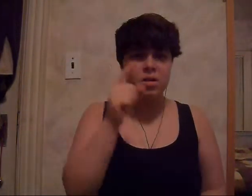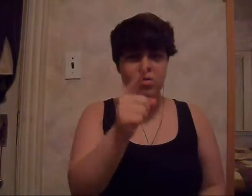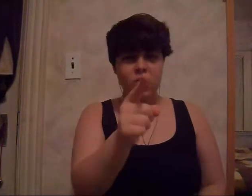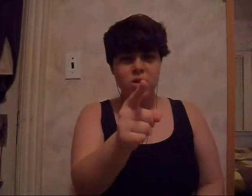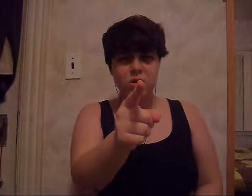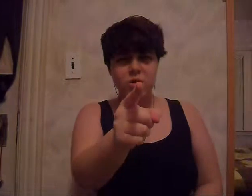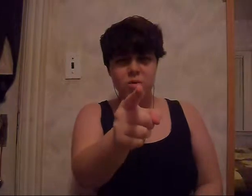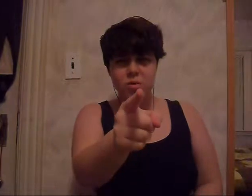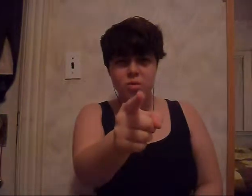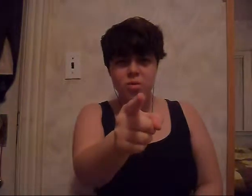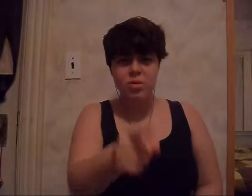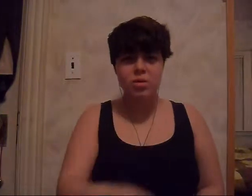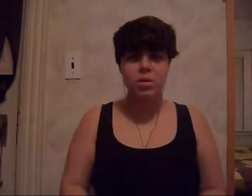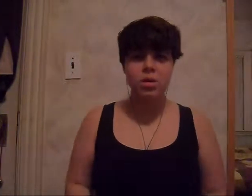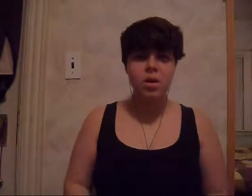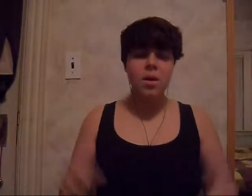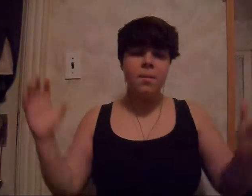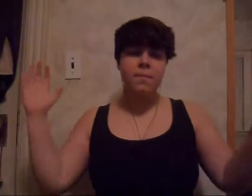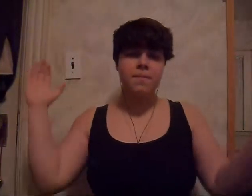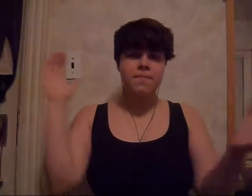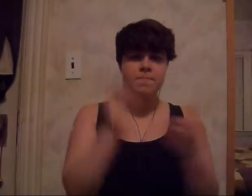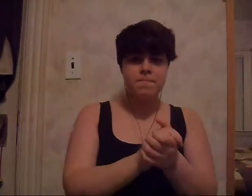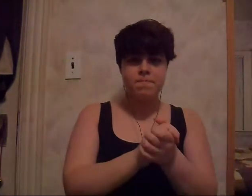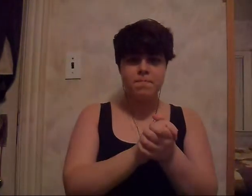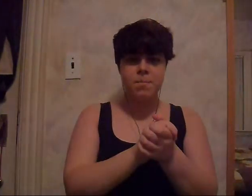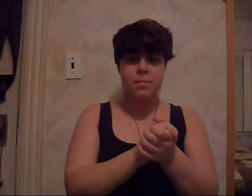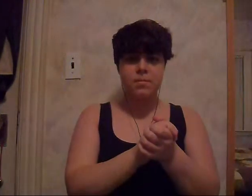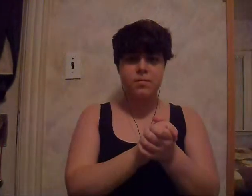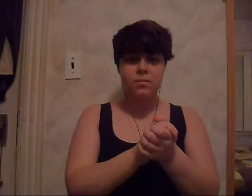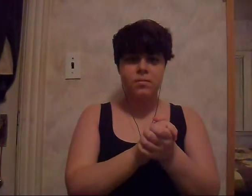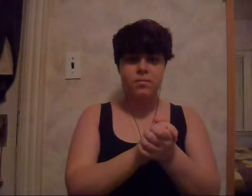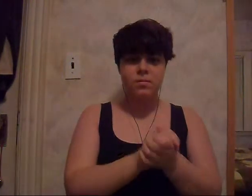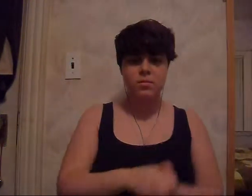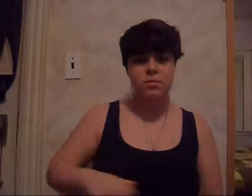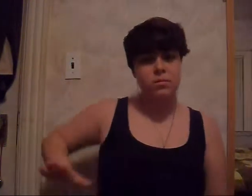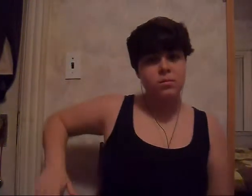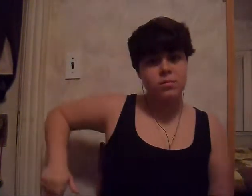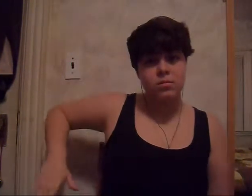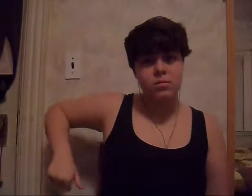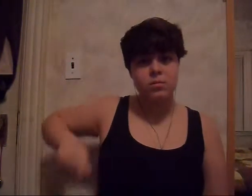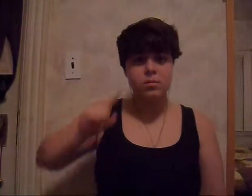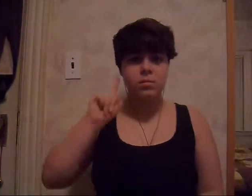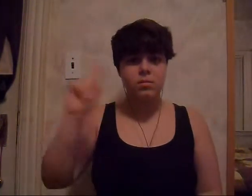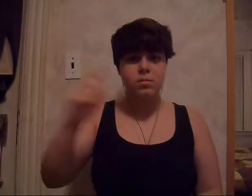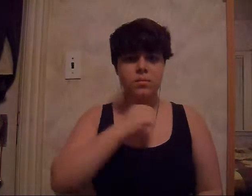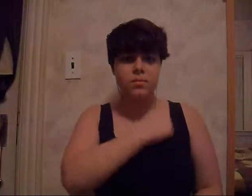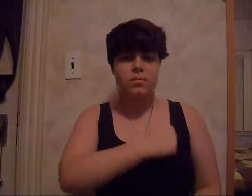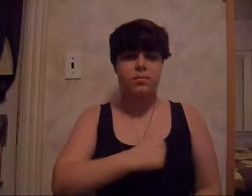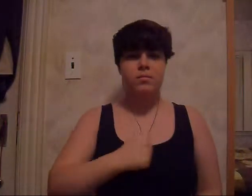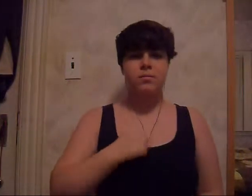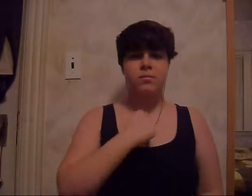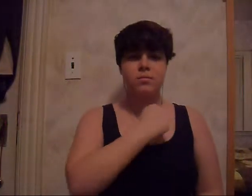me think it was you But I'm afraid It's too late to apologize